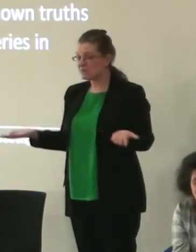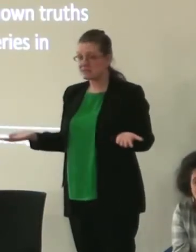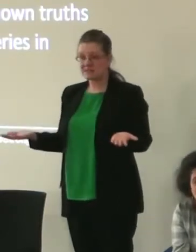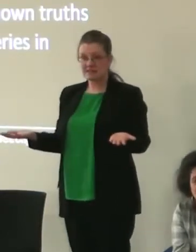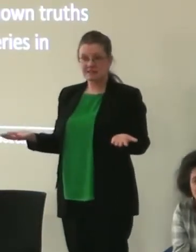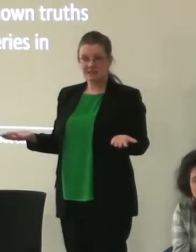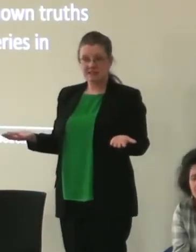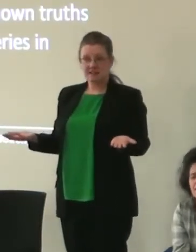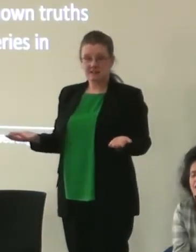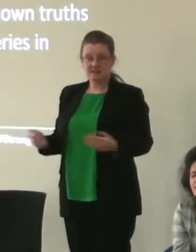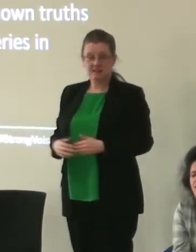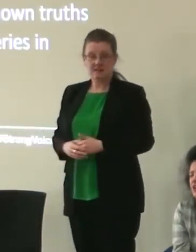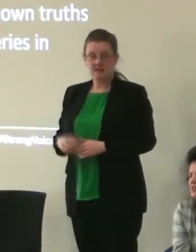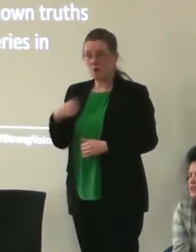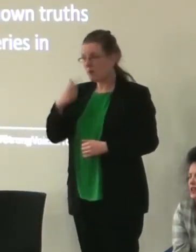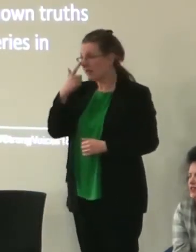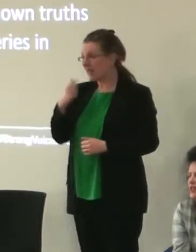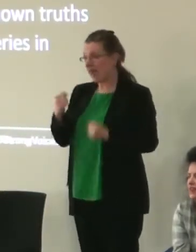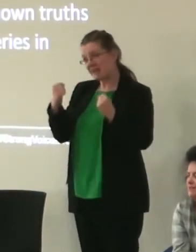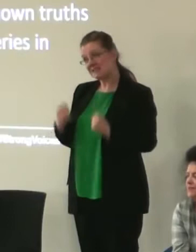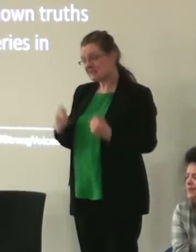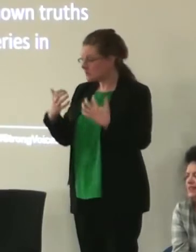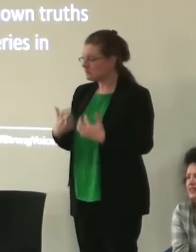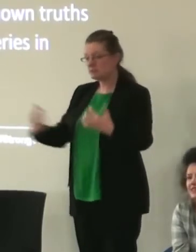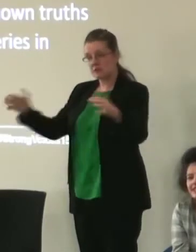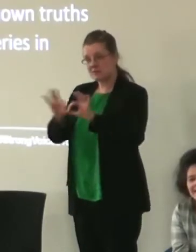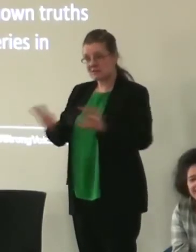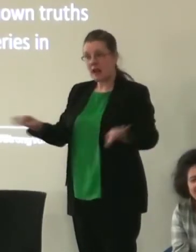We are capable of sitting here in silence for quite a long time.